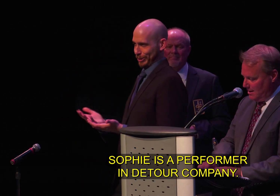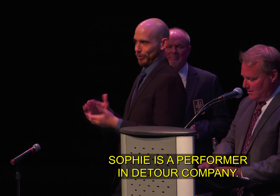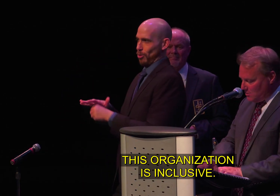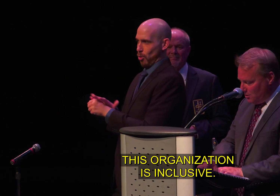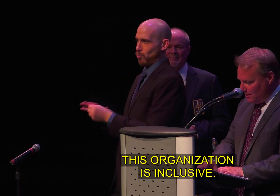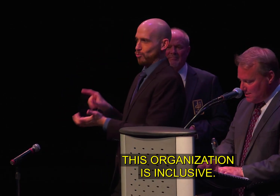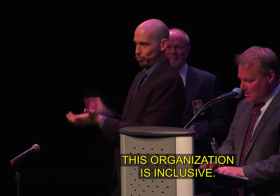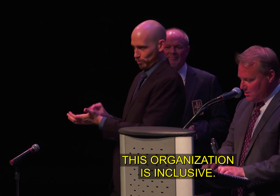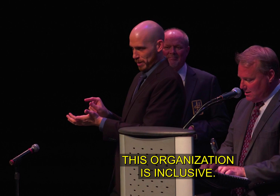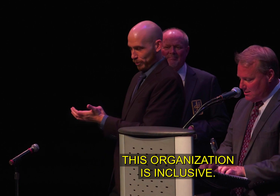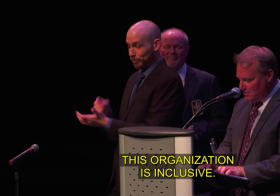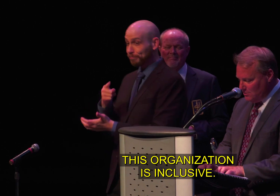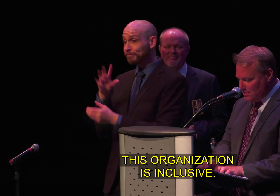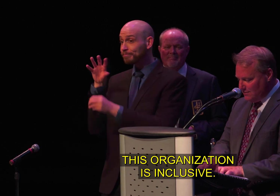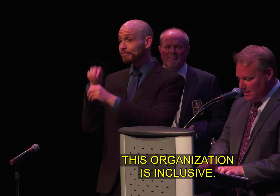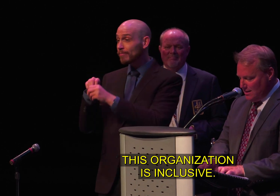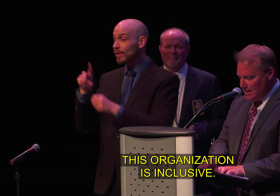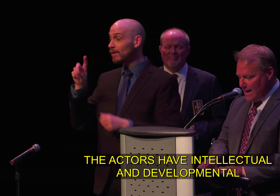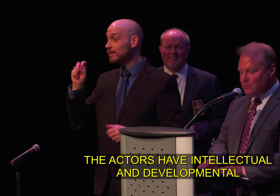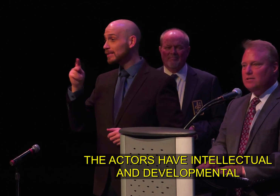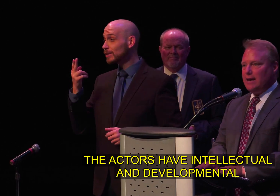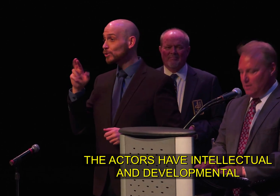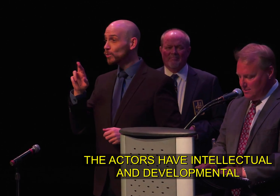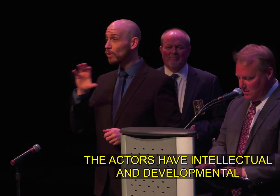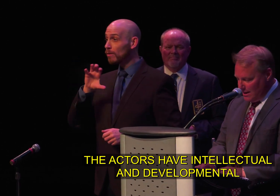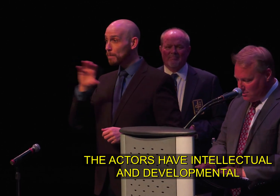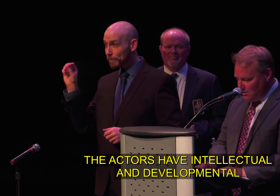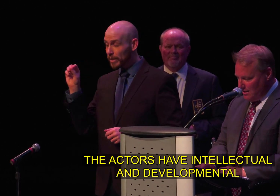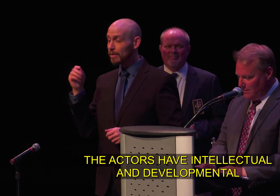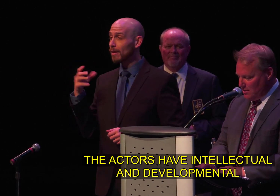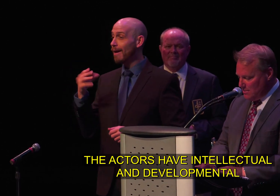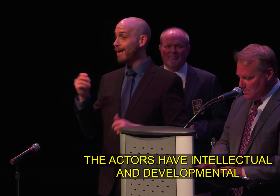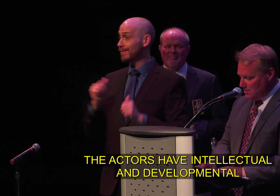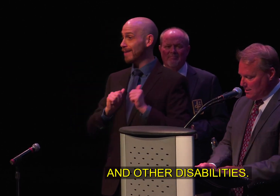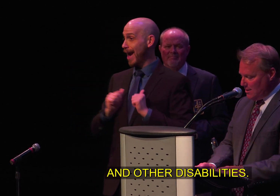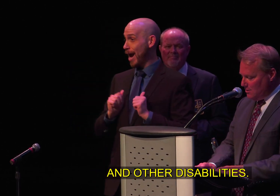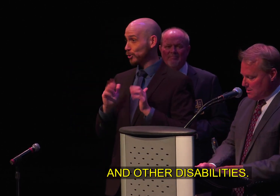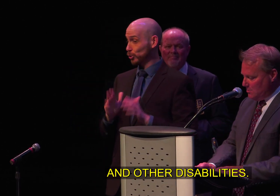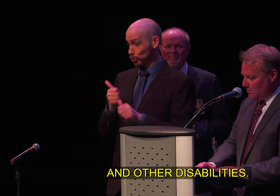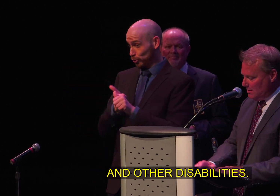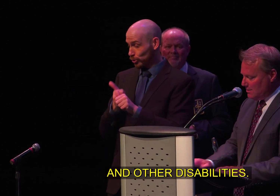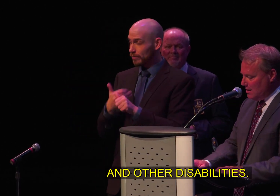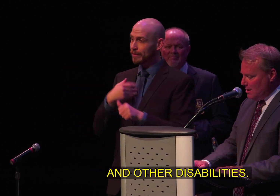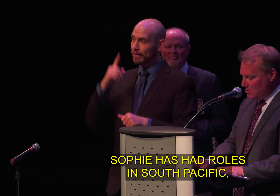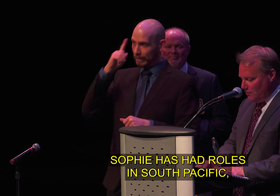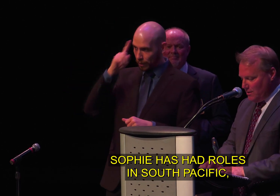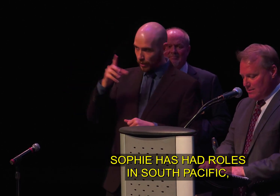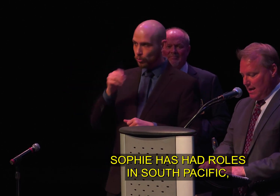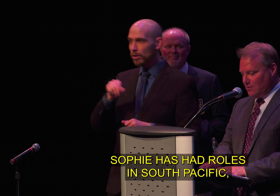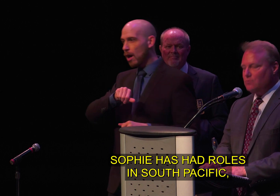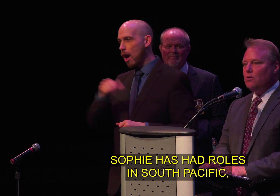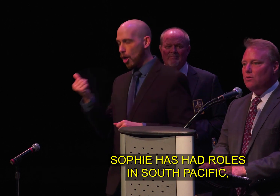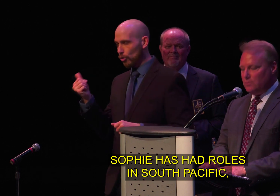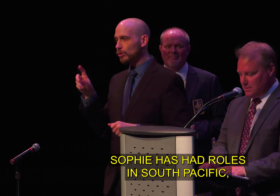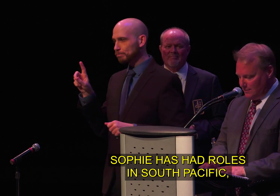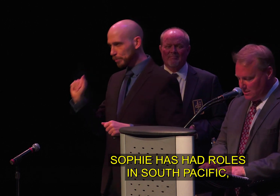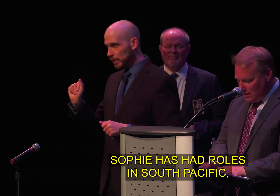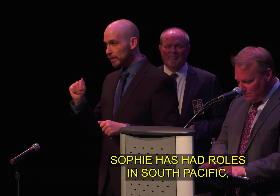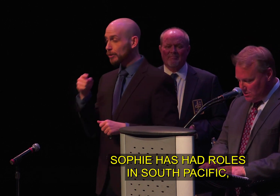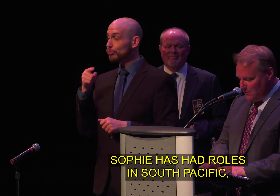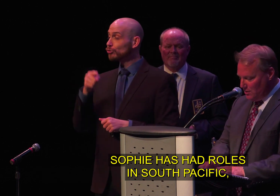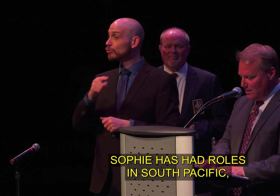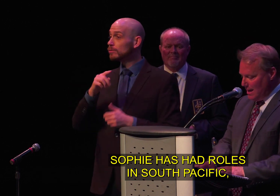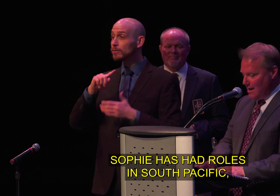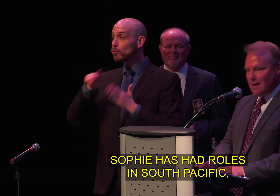company this organization is inclusive the actors have intellectual and developmental and other disabilities sophie has had the roles